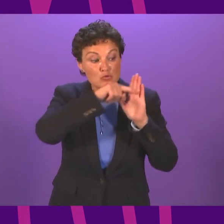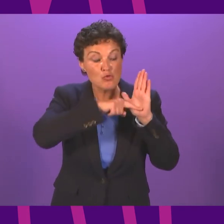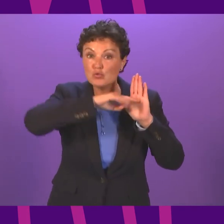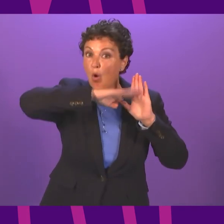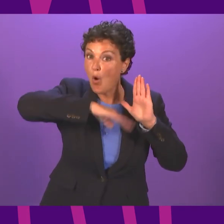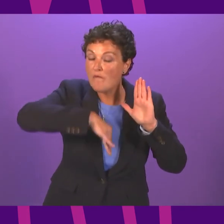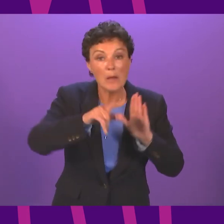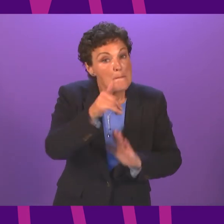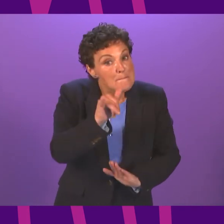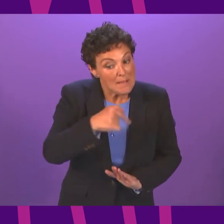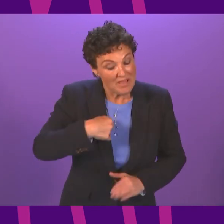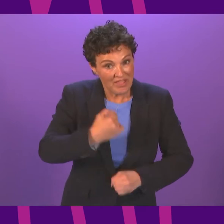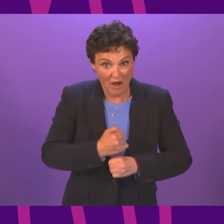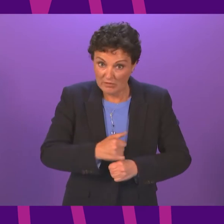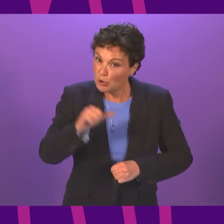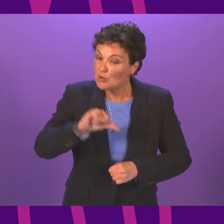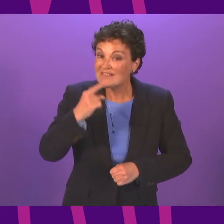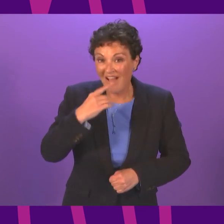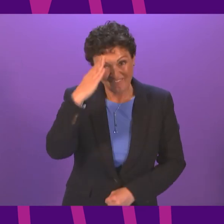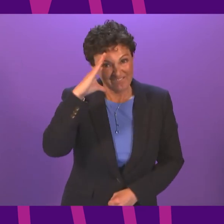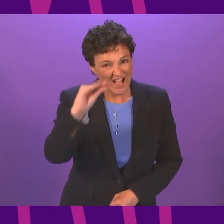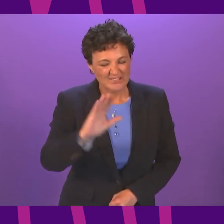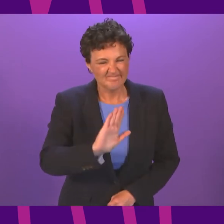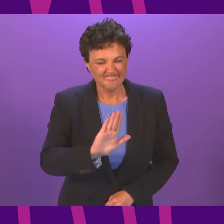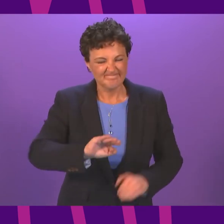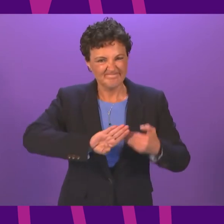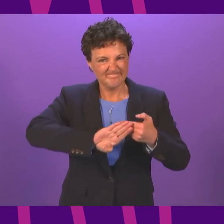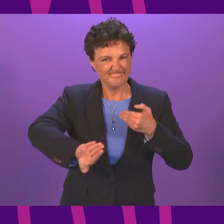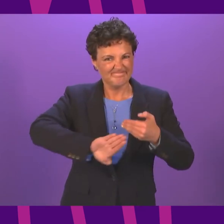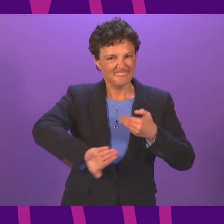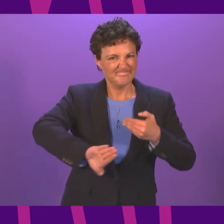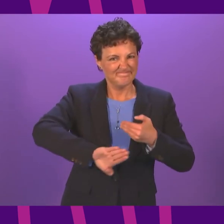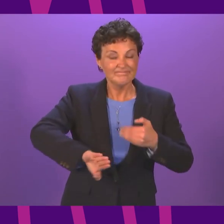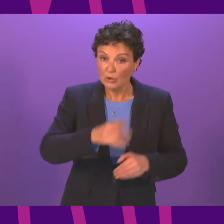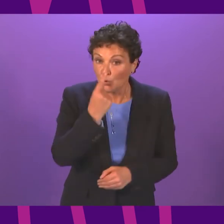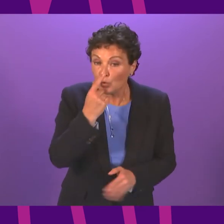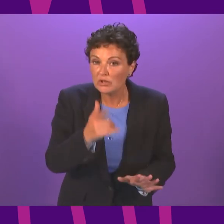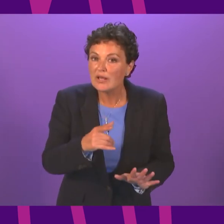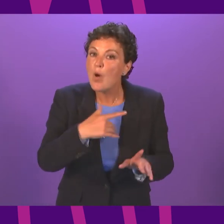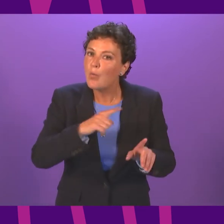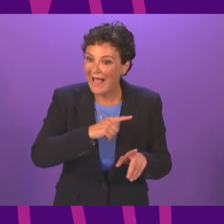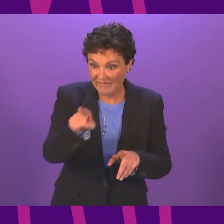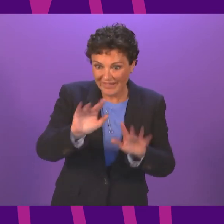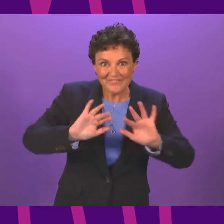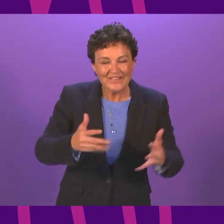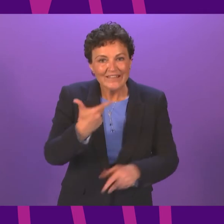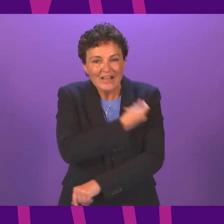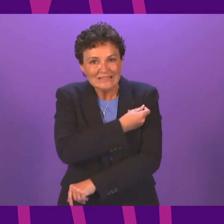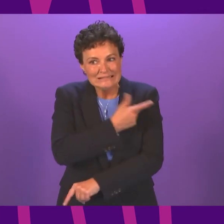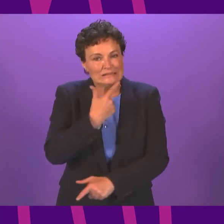we may still advise keeping a careful distance from people outside our close contact groups especially if they are not fully vaccinated.